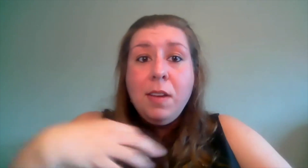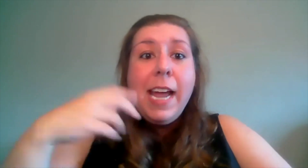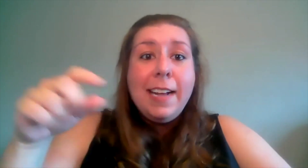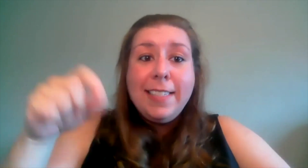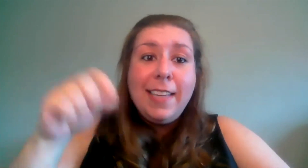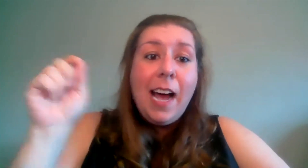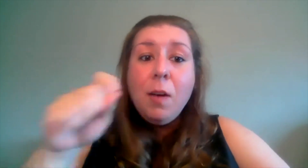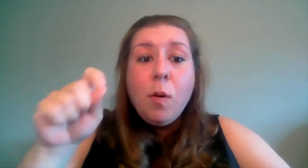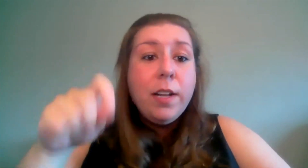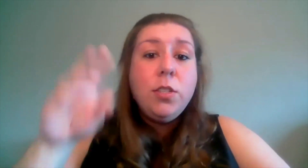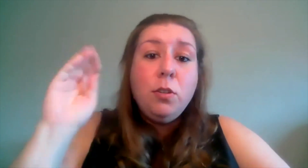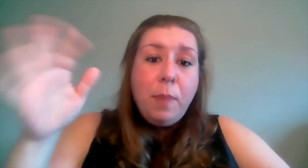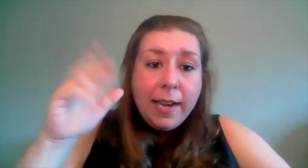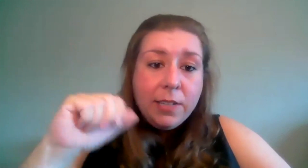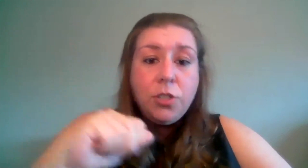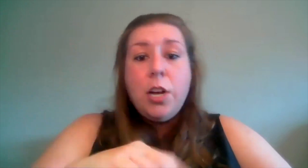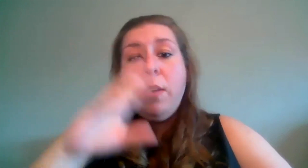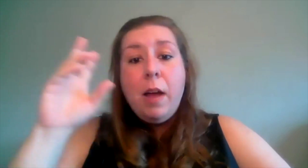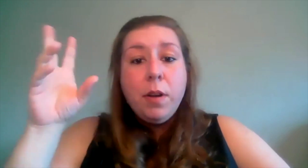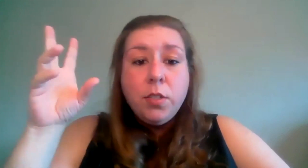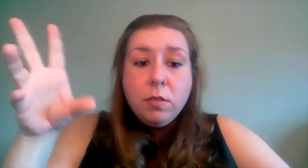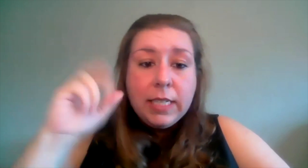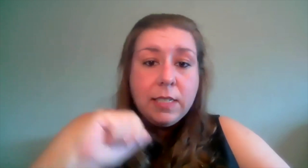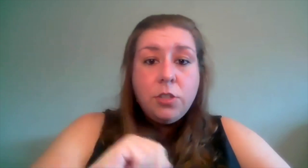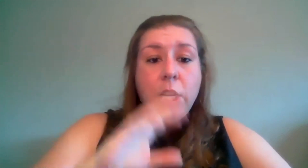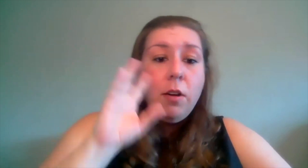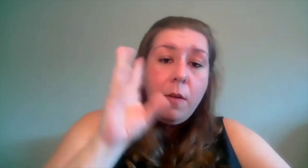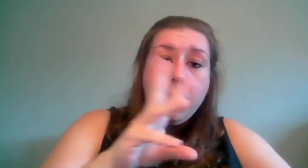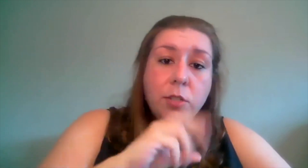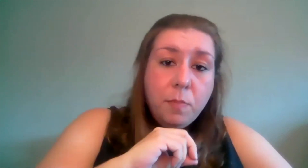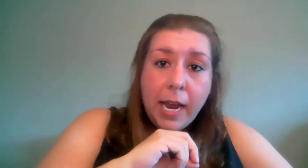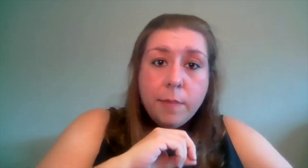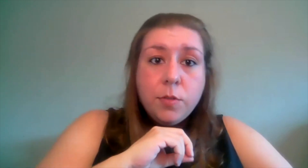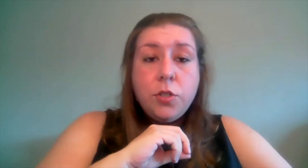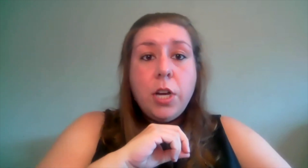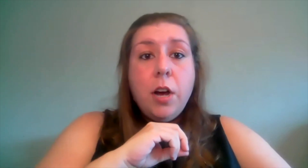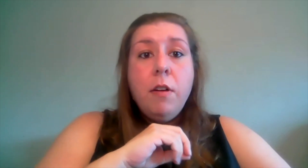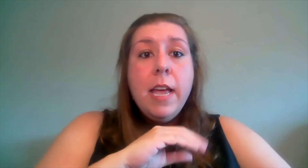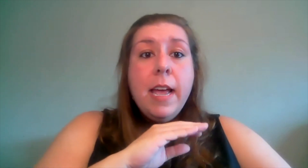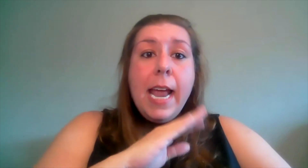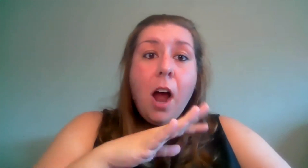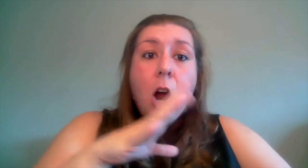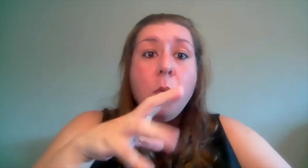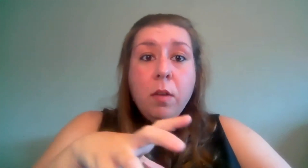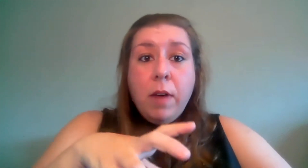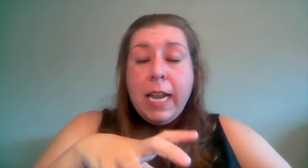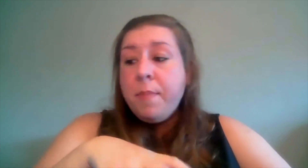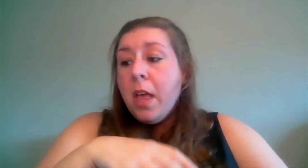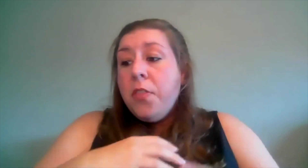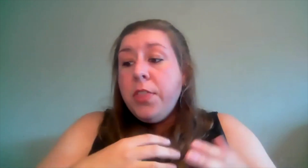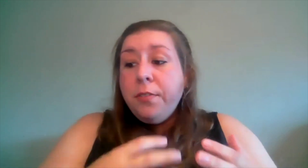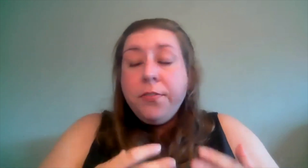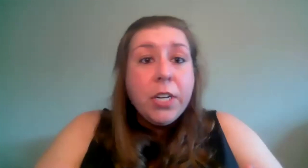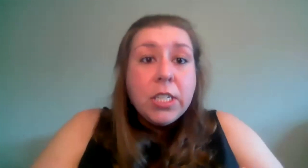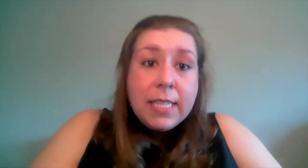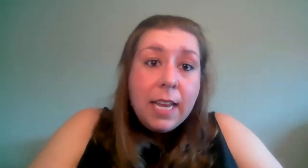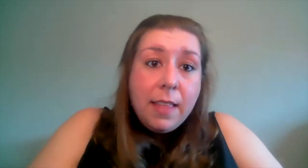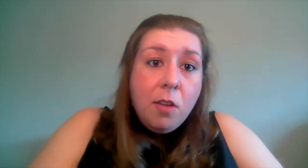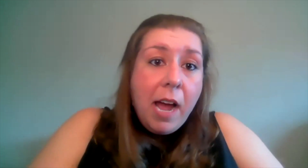go yes i want to do patty's show i want to do lisa's show i want to do pam's show are we ready the first thing that you